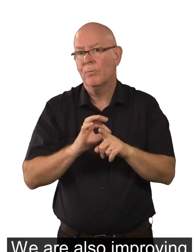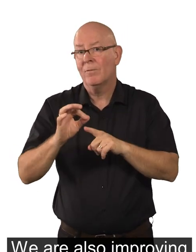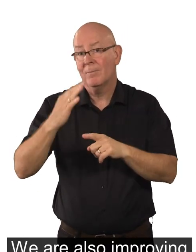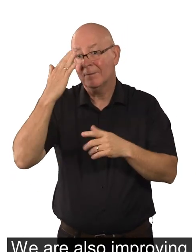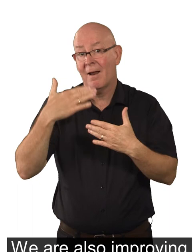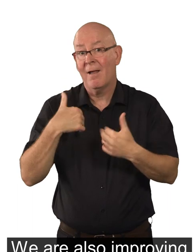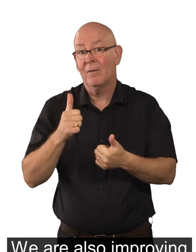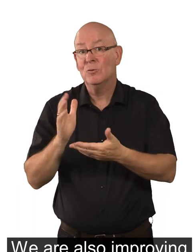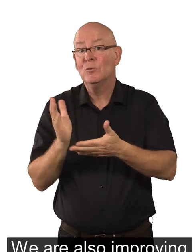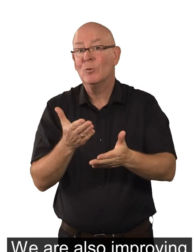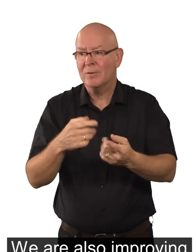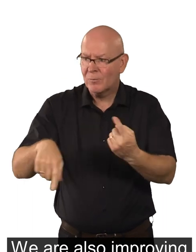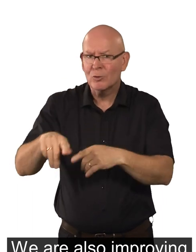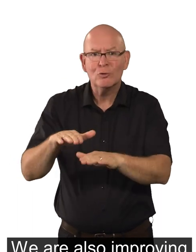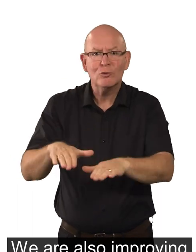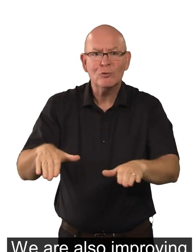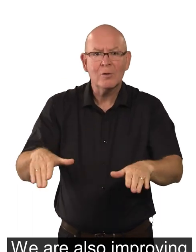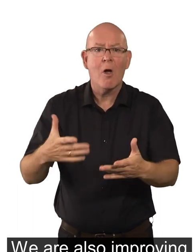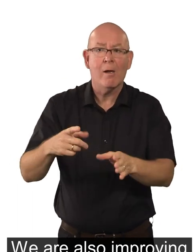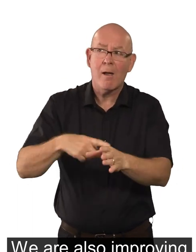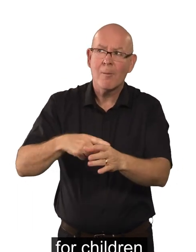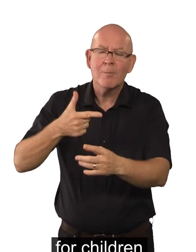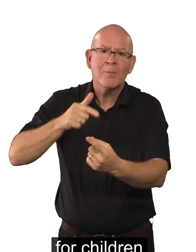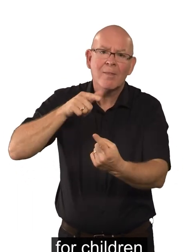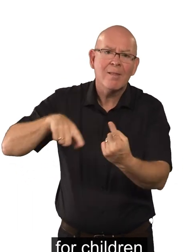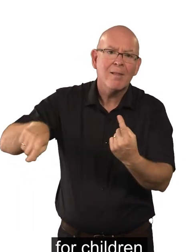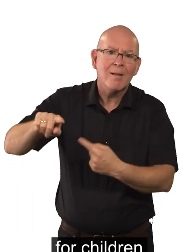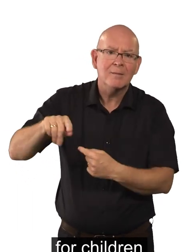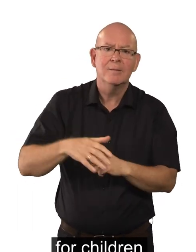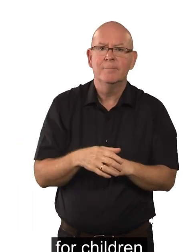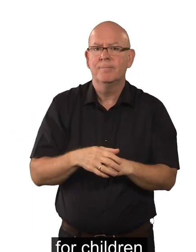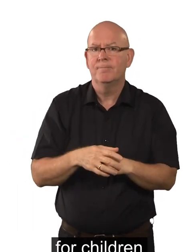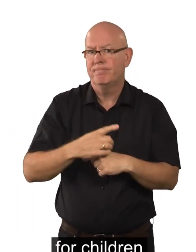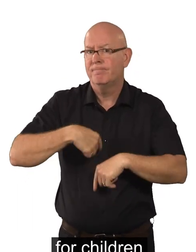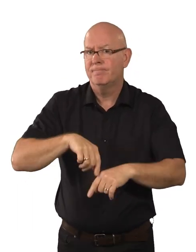We are also improving mental health services for children and young people.